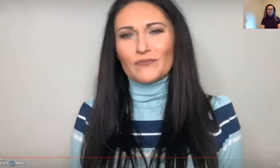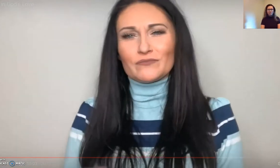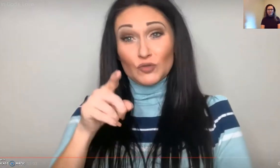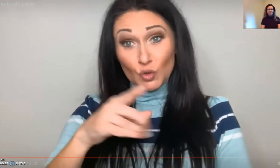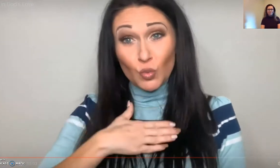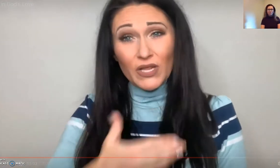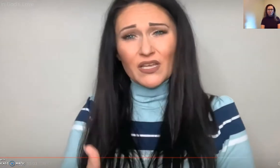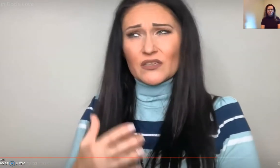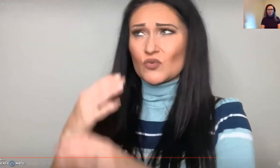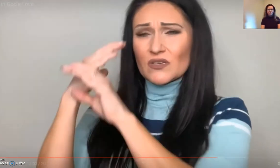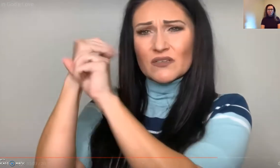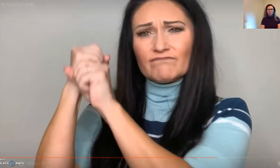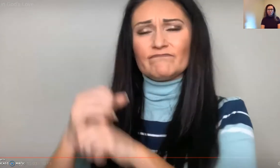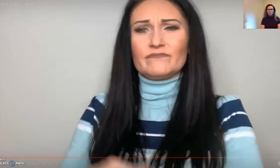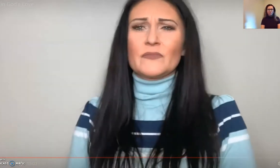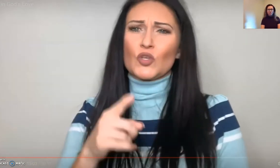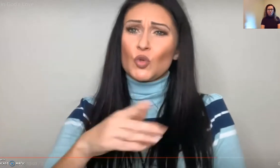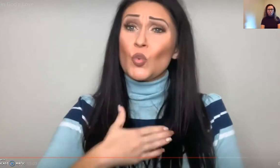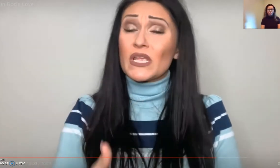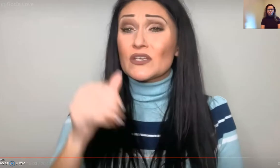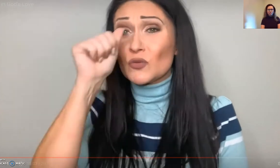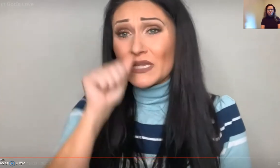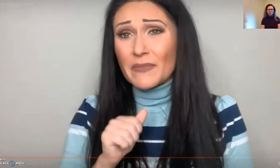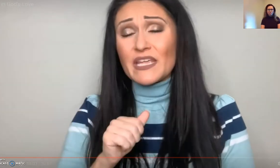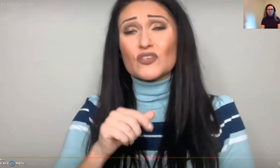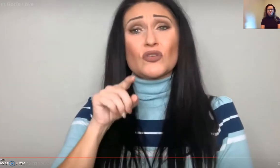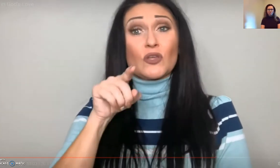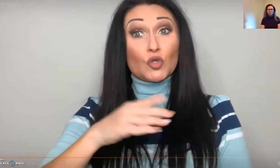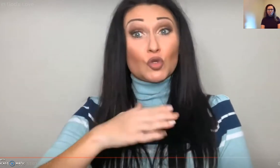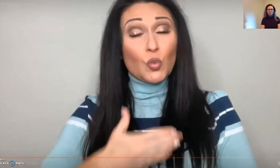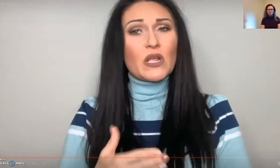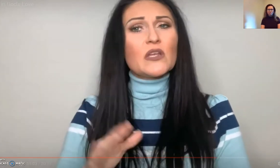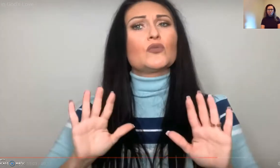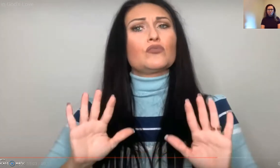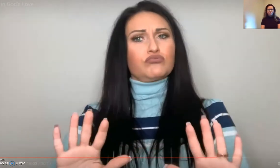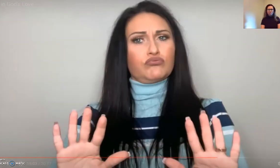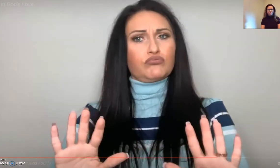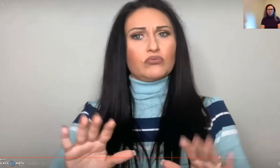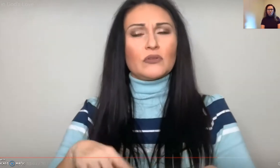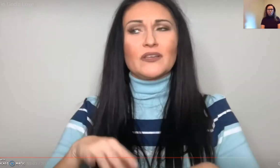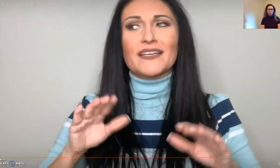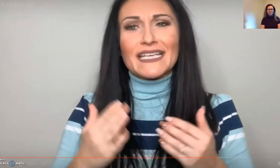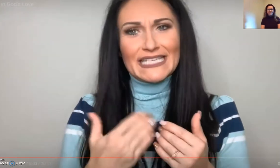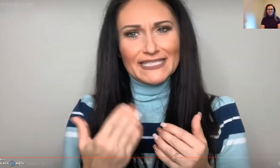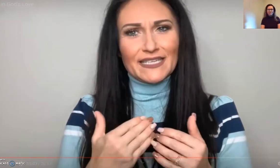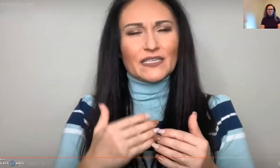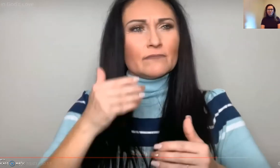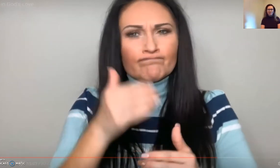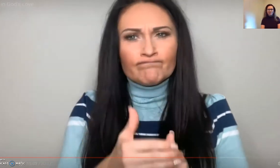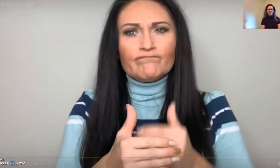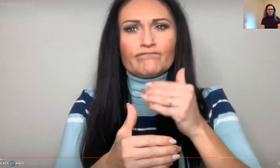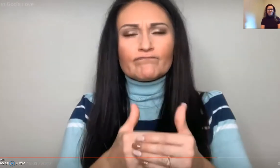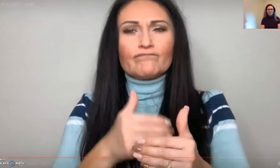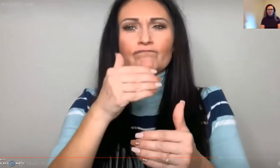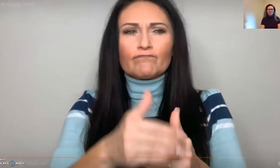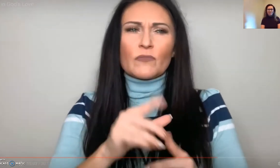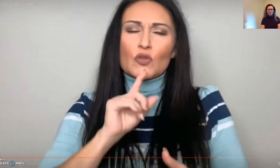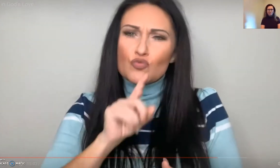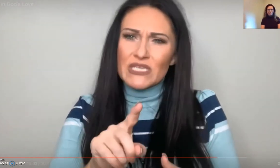That's my question for you. Are you willing to trust God? Are you willing to step back? It's not going to be